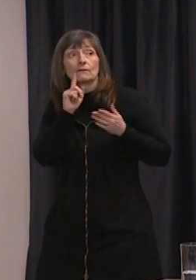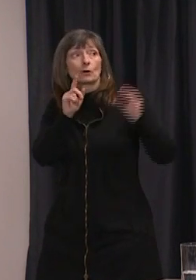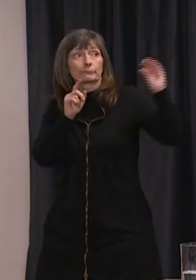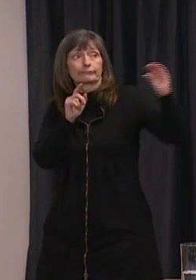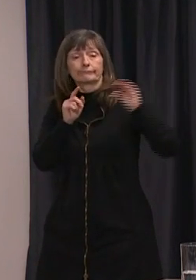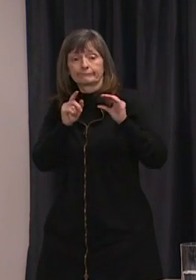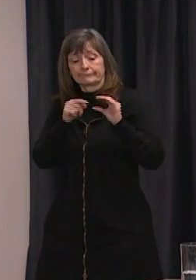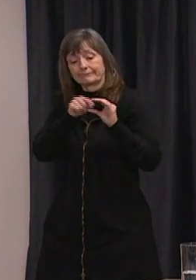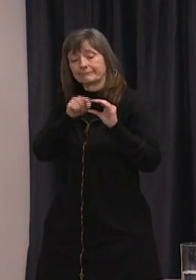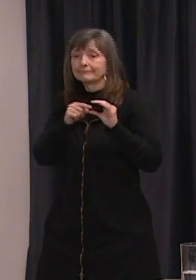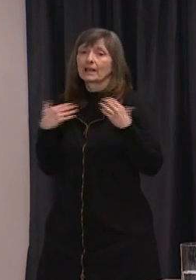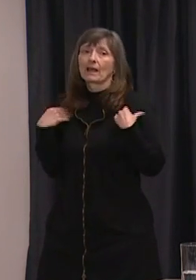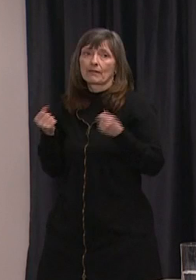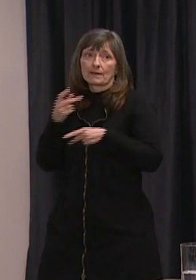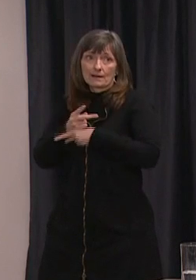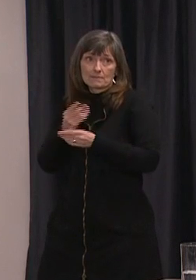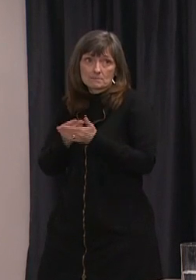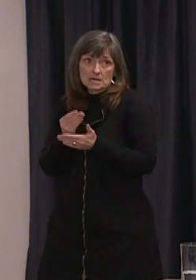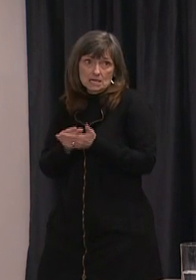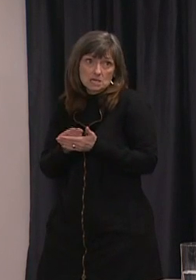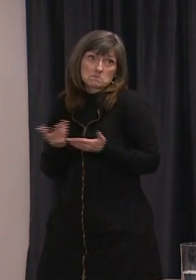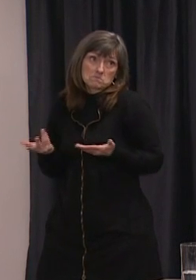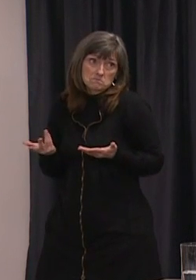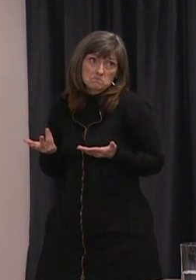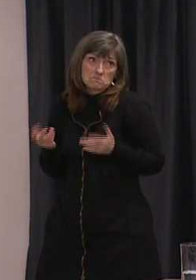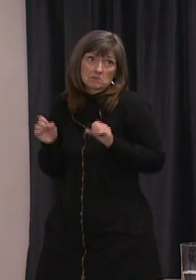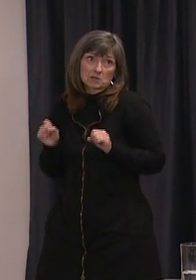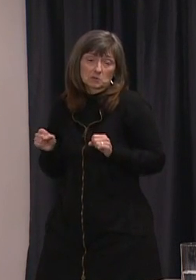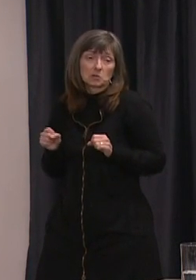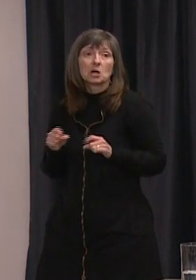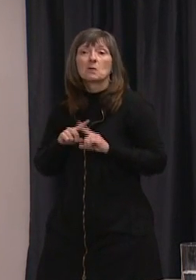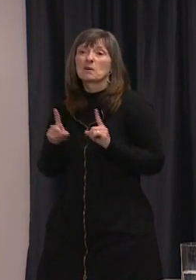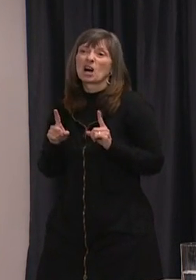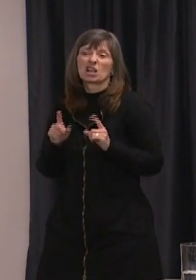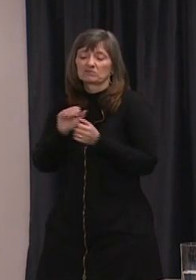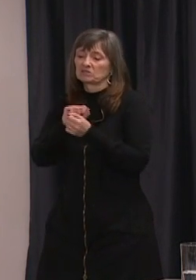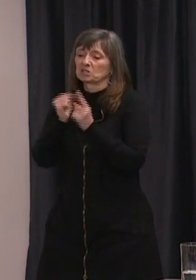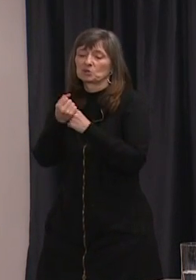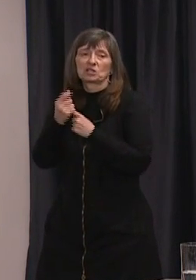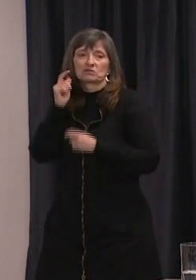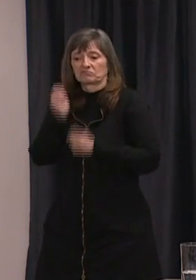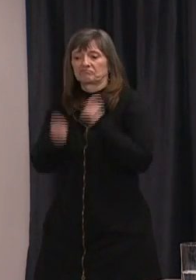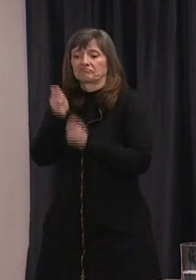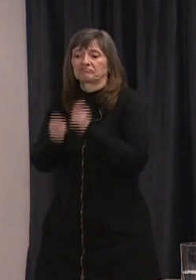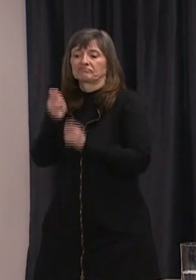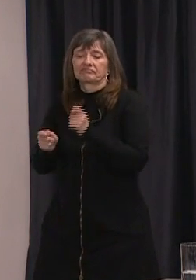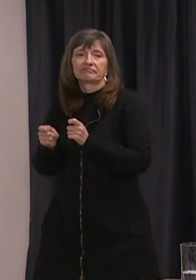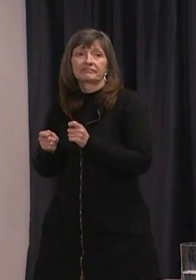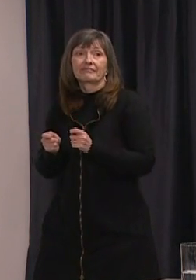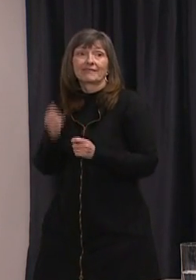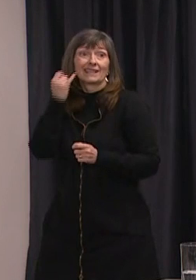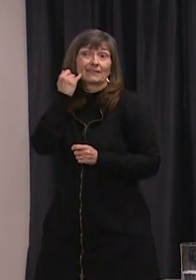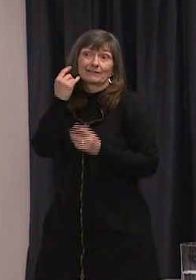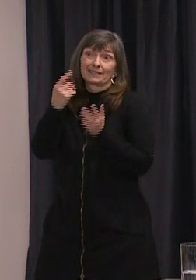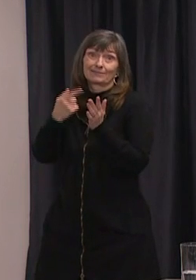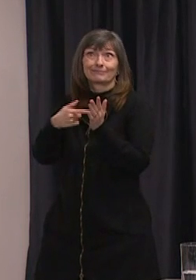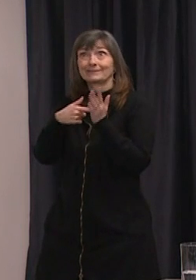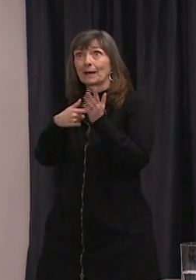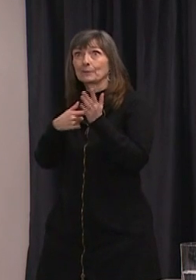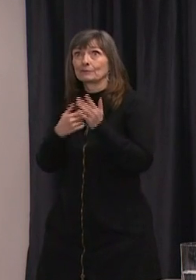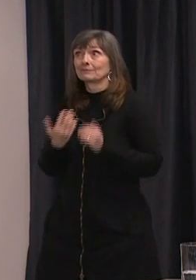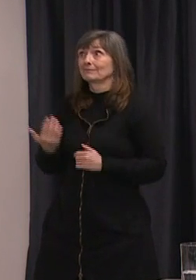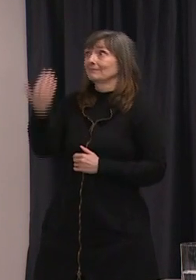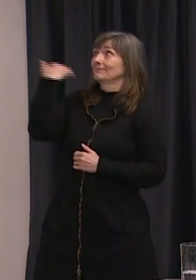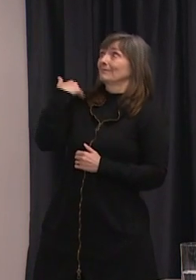so you know again this is a an evolving situation and if you look back 48 hours or 72 hours